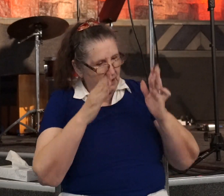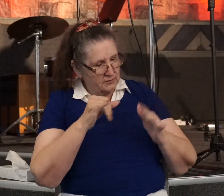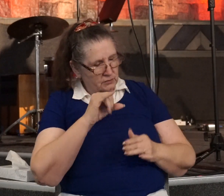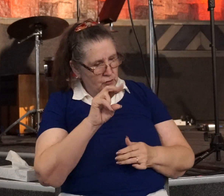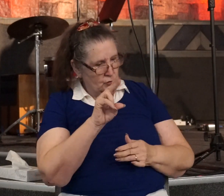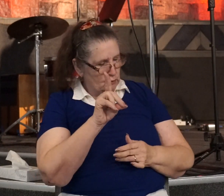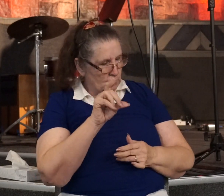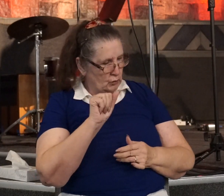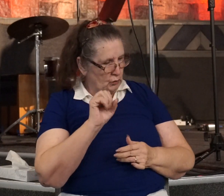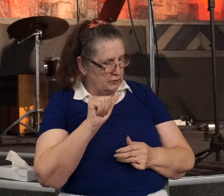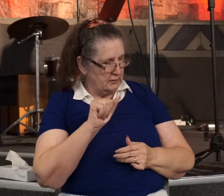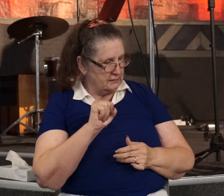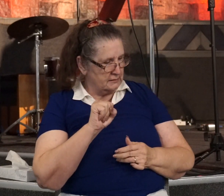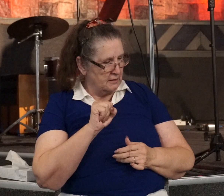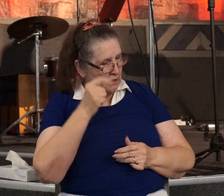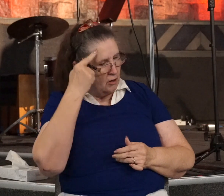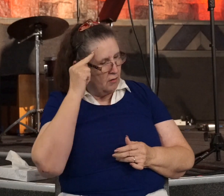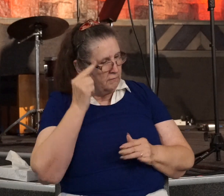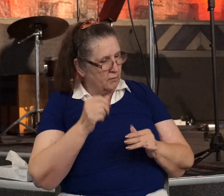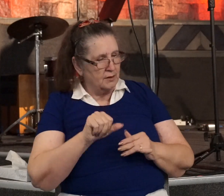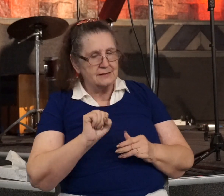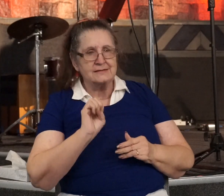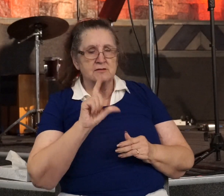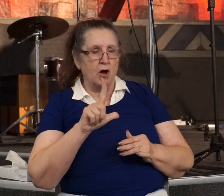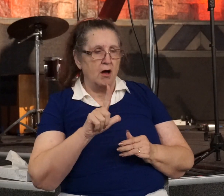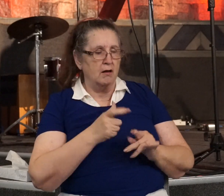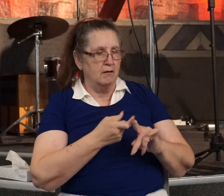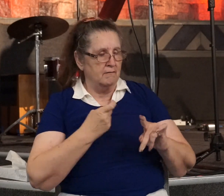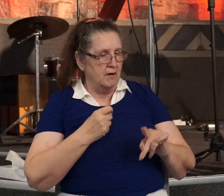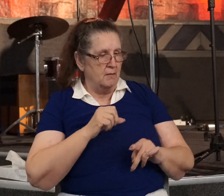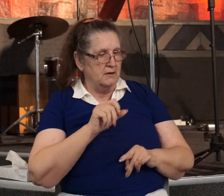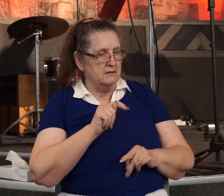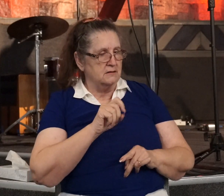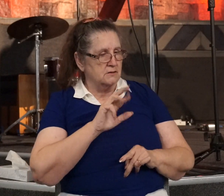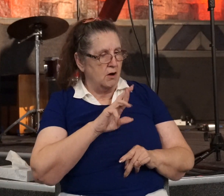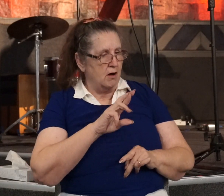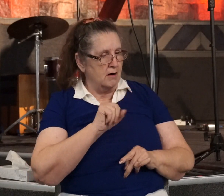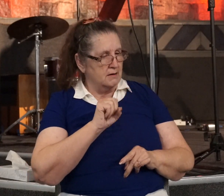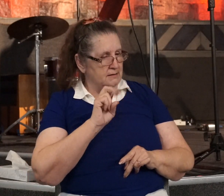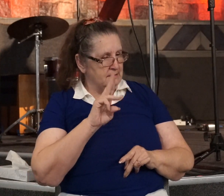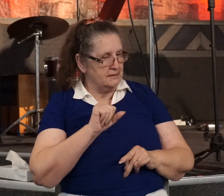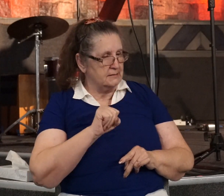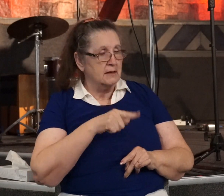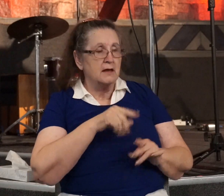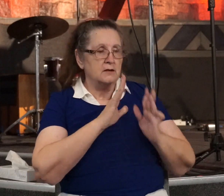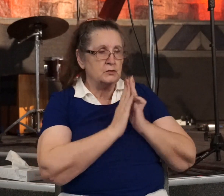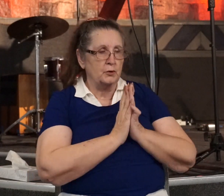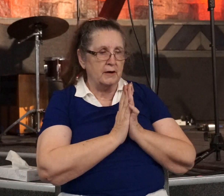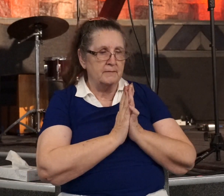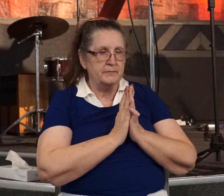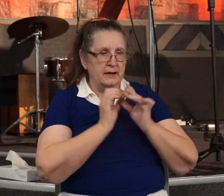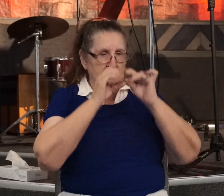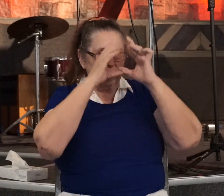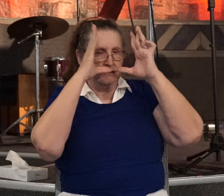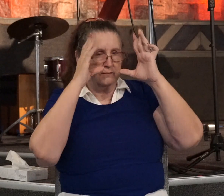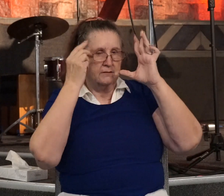one called Saul of Tarsus. For behold, he is praying. And in a vision, he has seen a man named